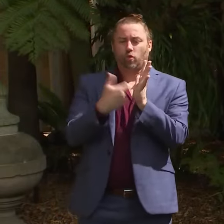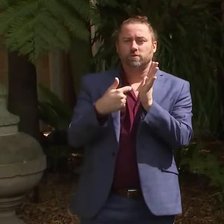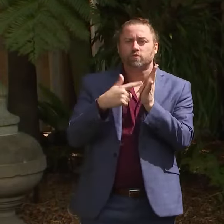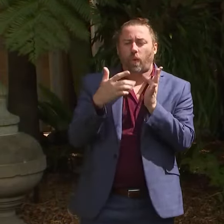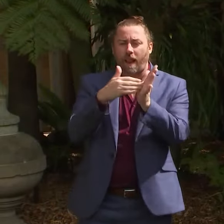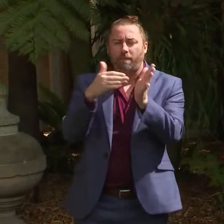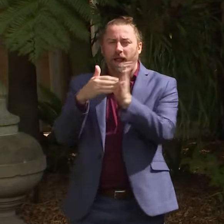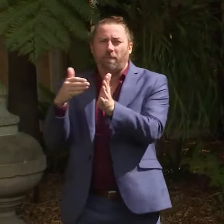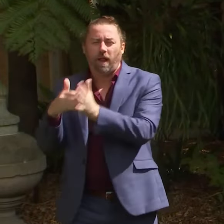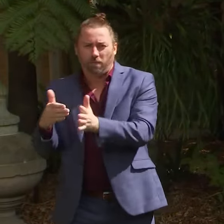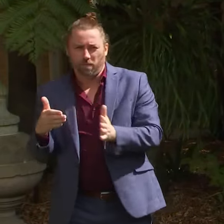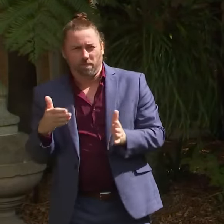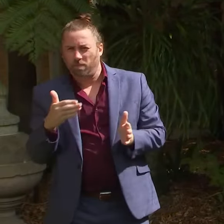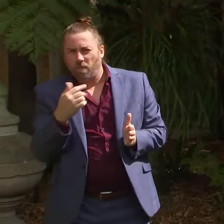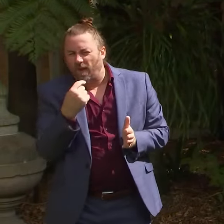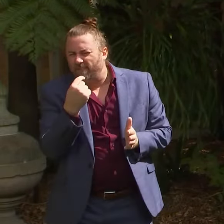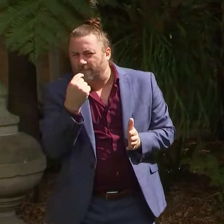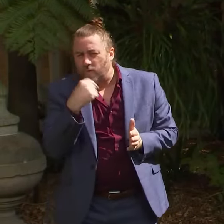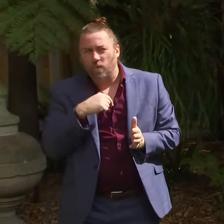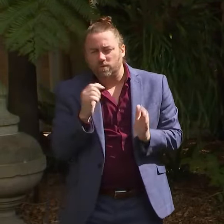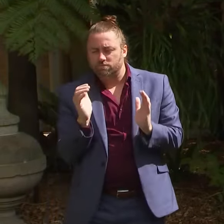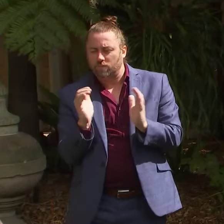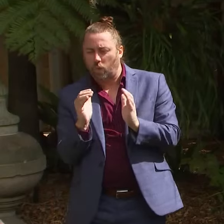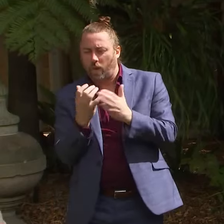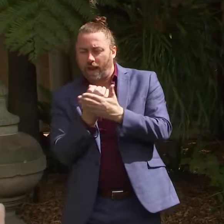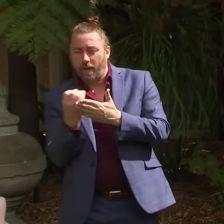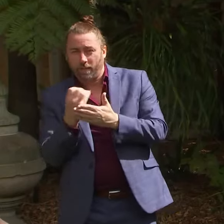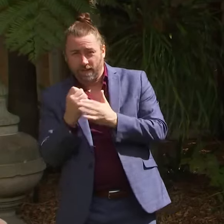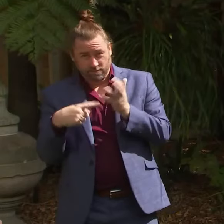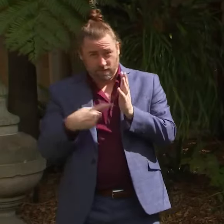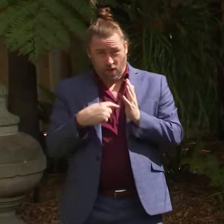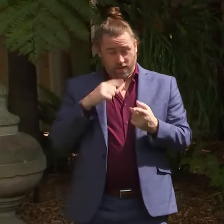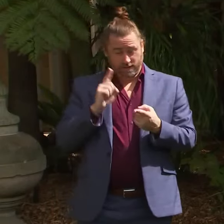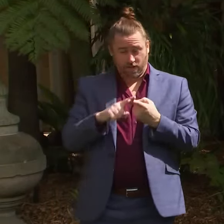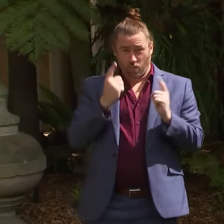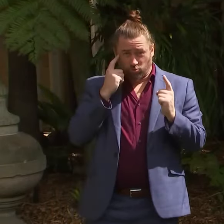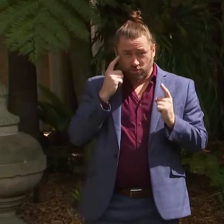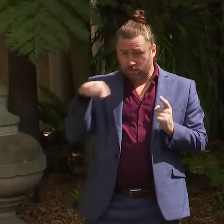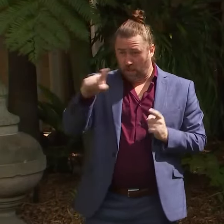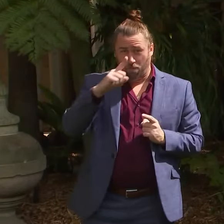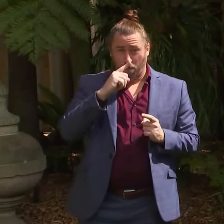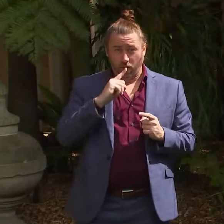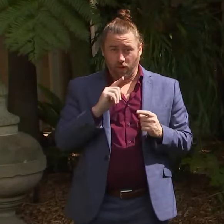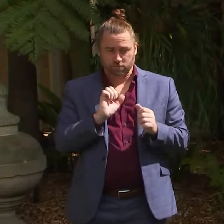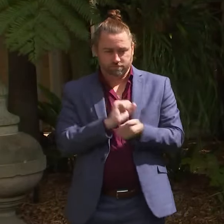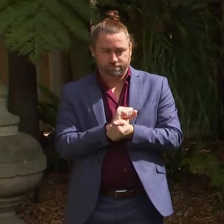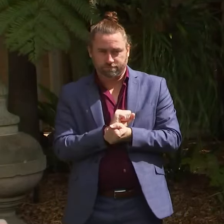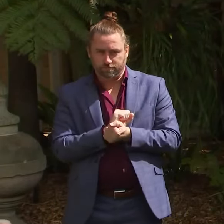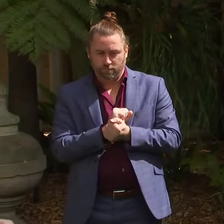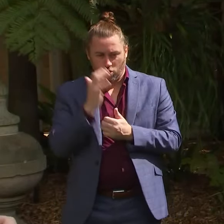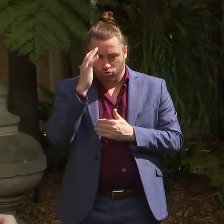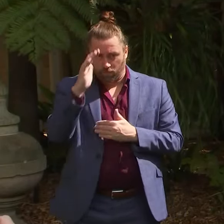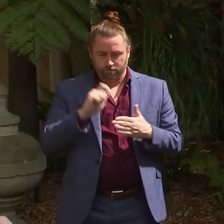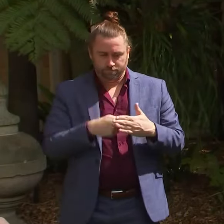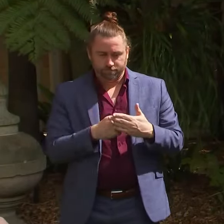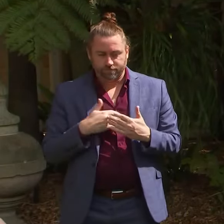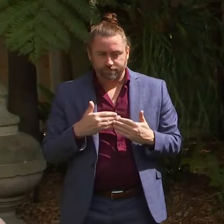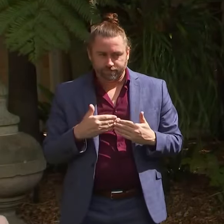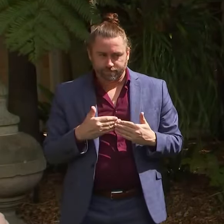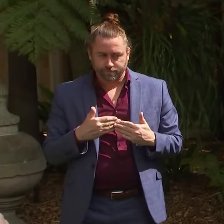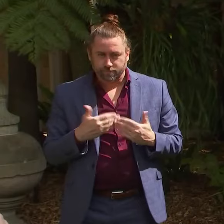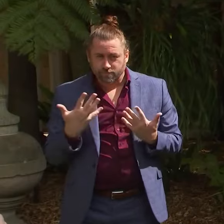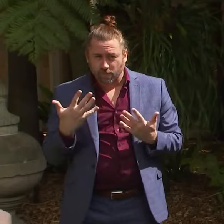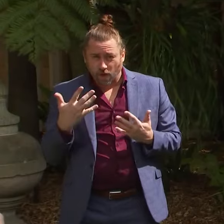it's very small numbers. So I am still concerned about whether residents are being locked in their rooms, whether they're being, uh, adequately,